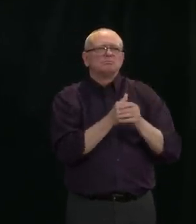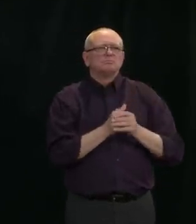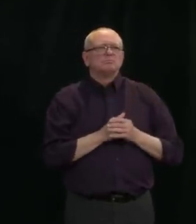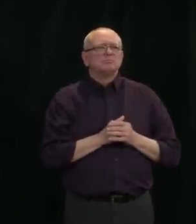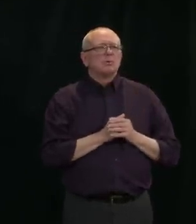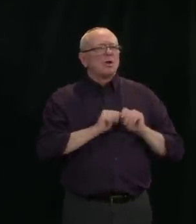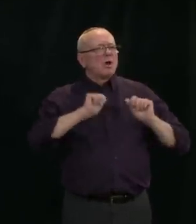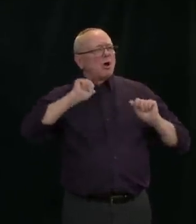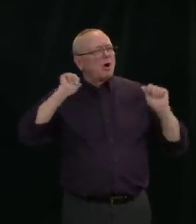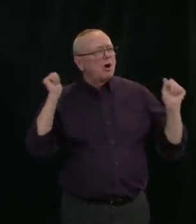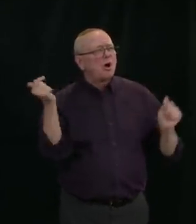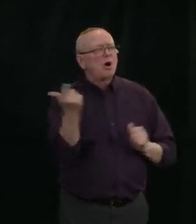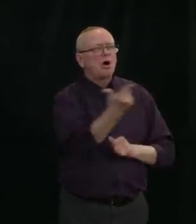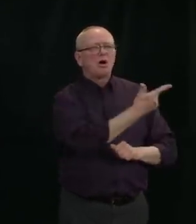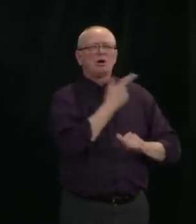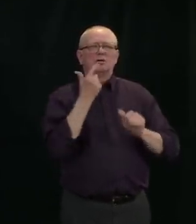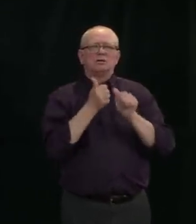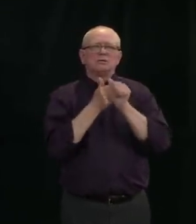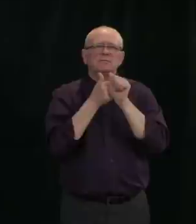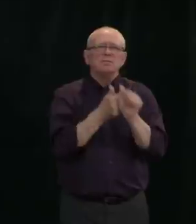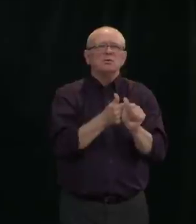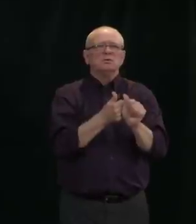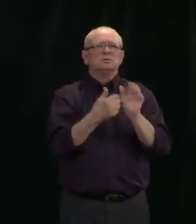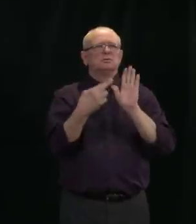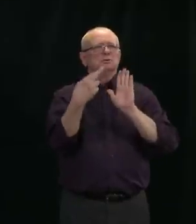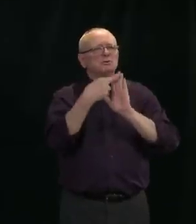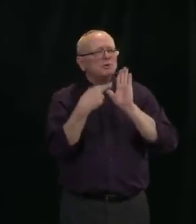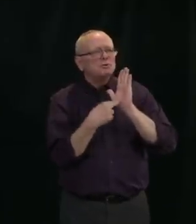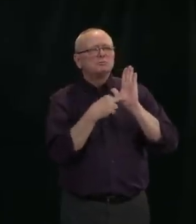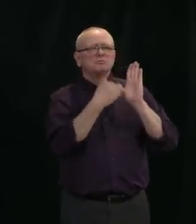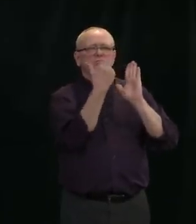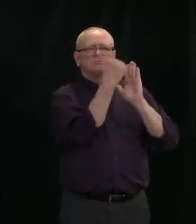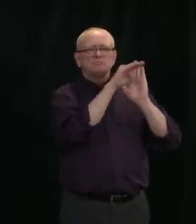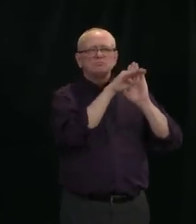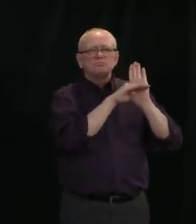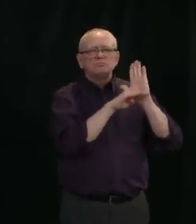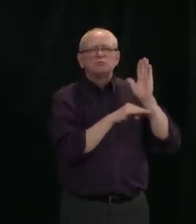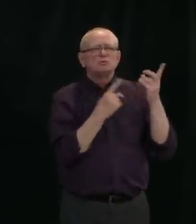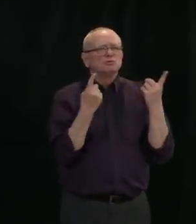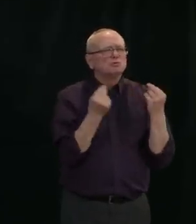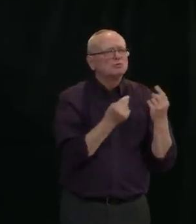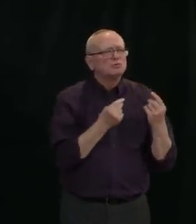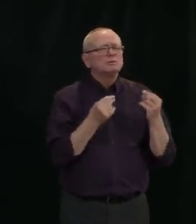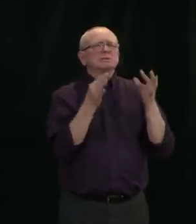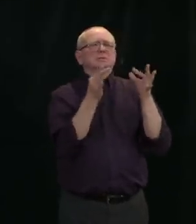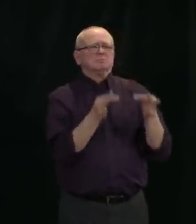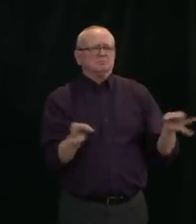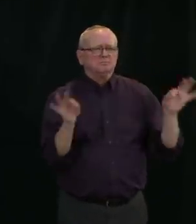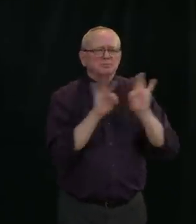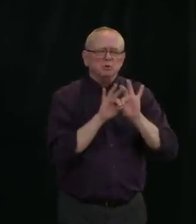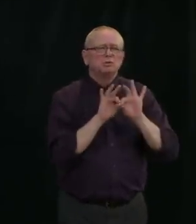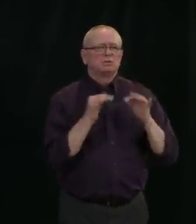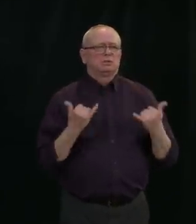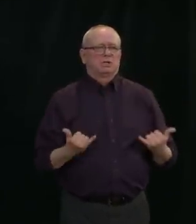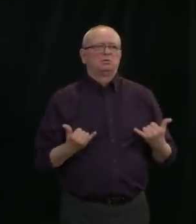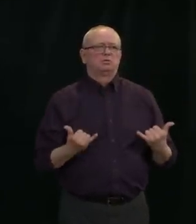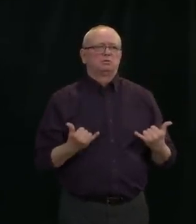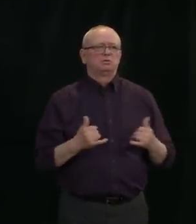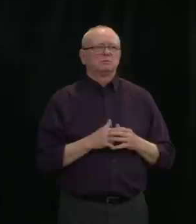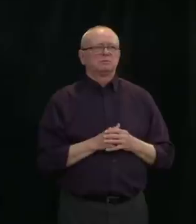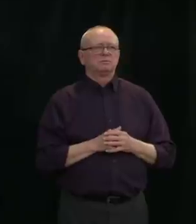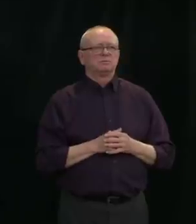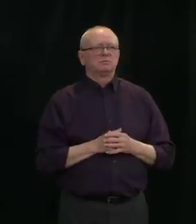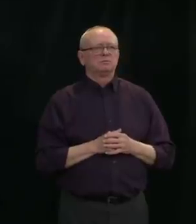imperative than ever. The world learns more every day about COVID-19. Someone asked me yesterday